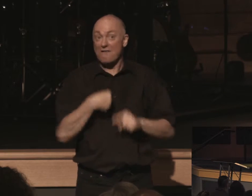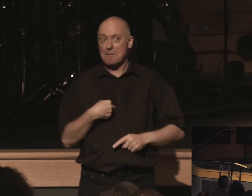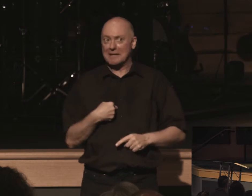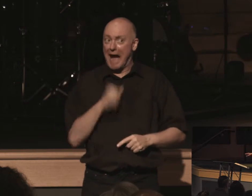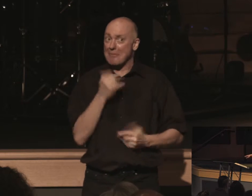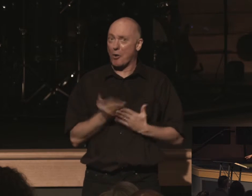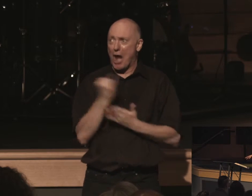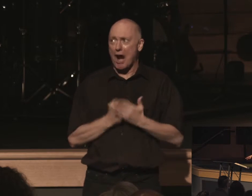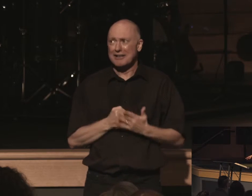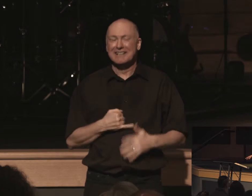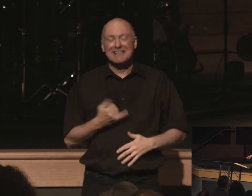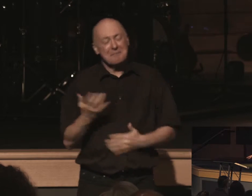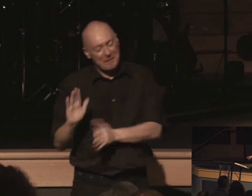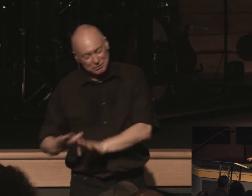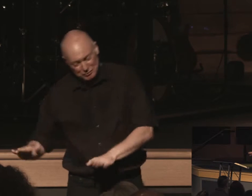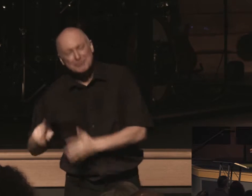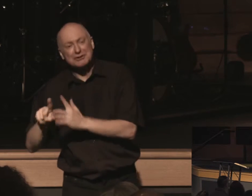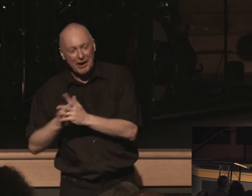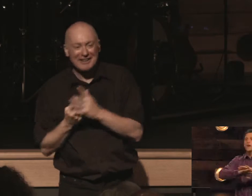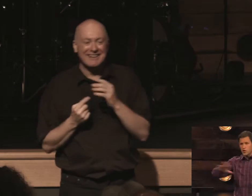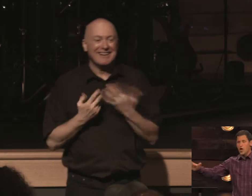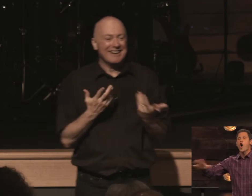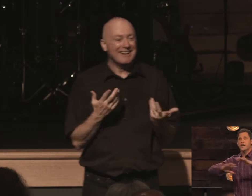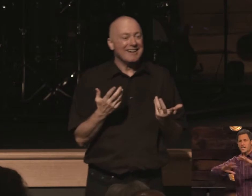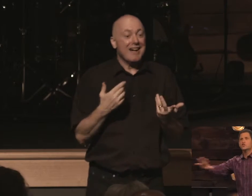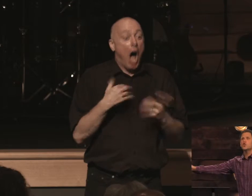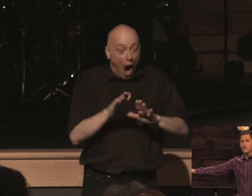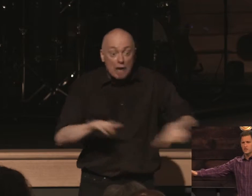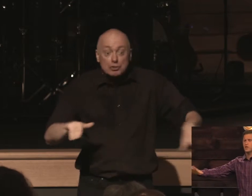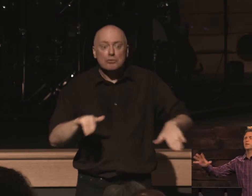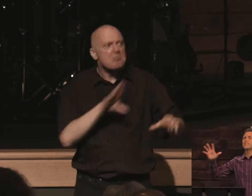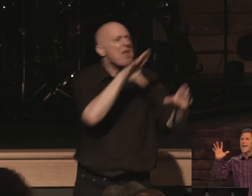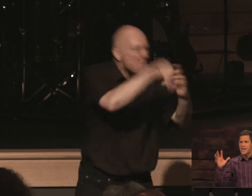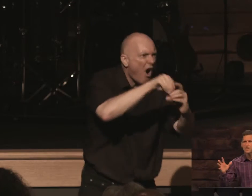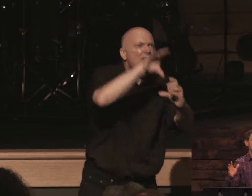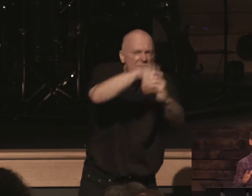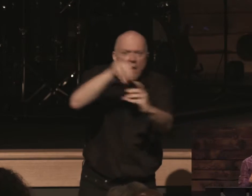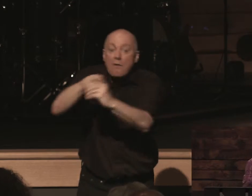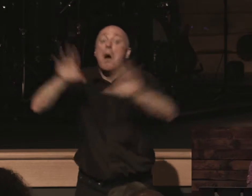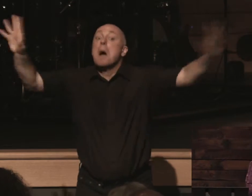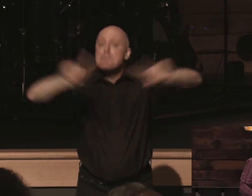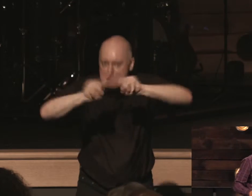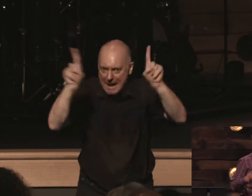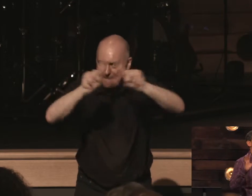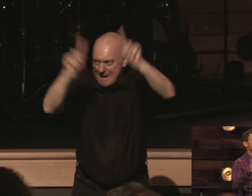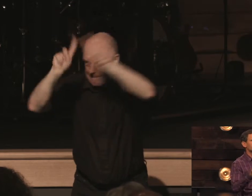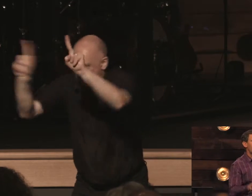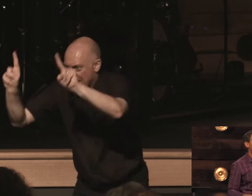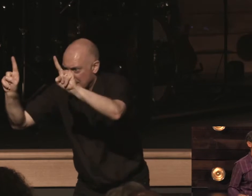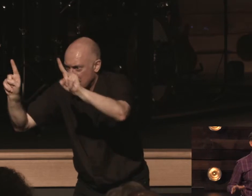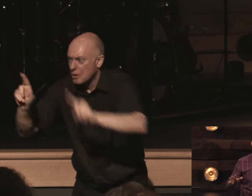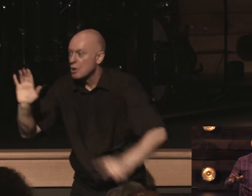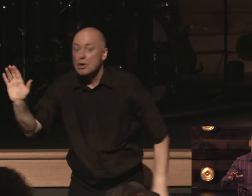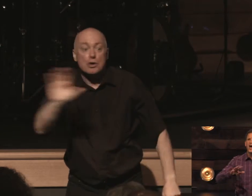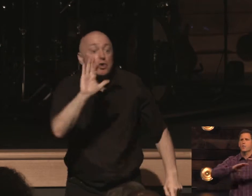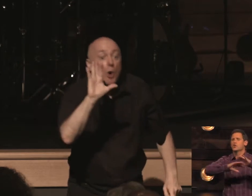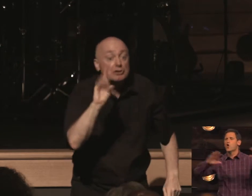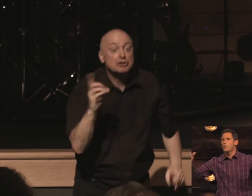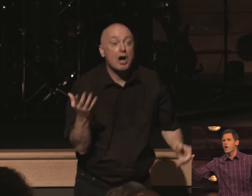i'm saying i'm just not good at that all right all right but we we do our kids do these things but the end of the day okay okay your child could be uh win the nobel